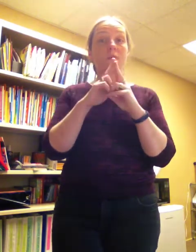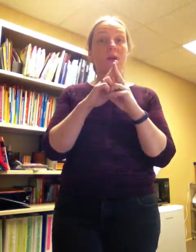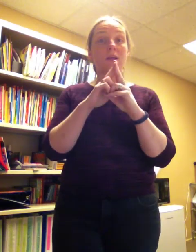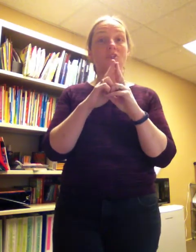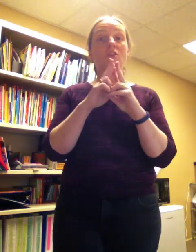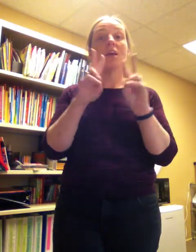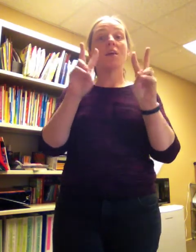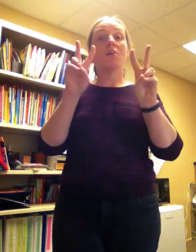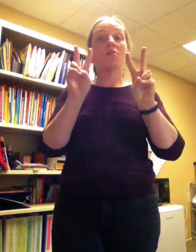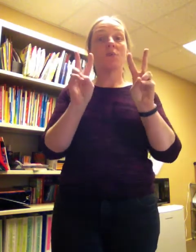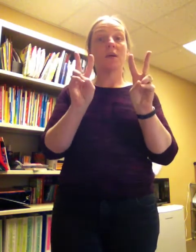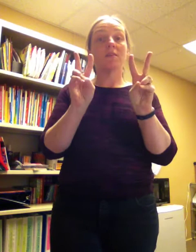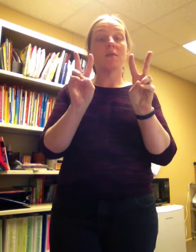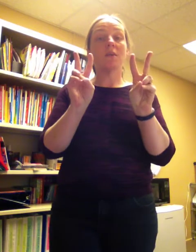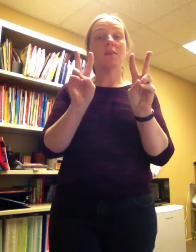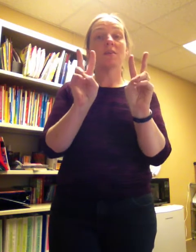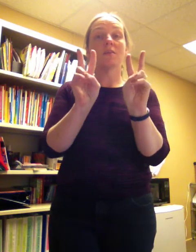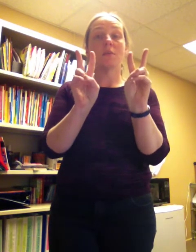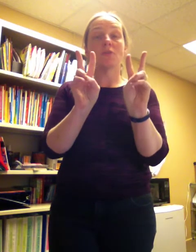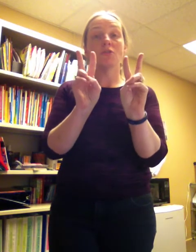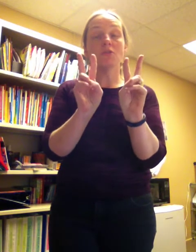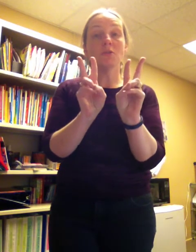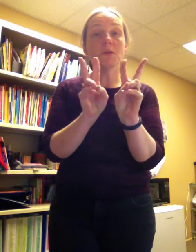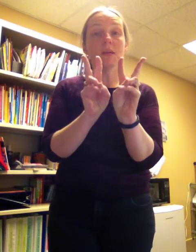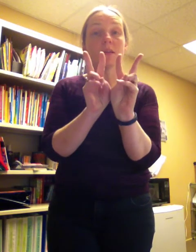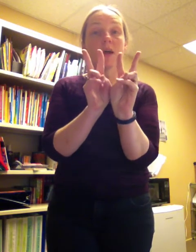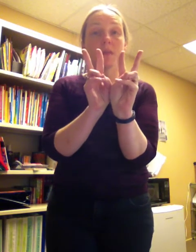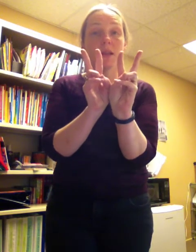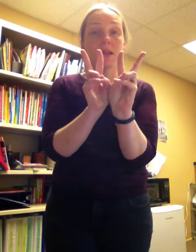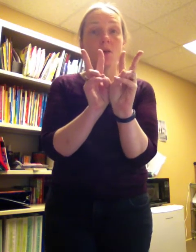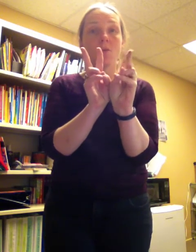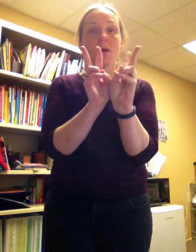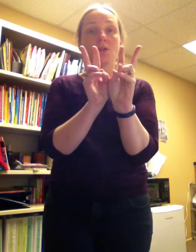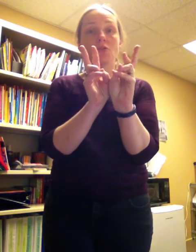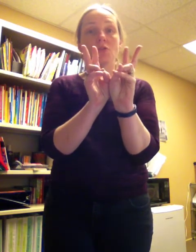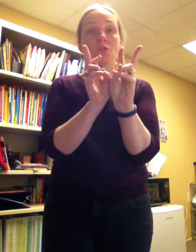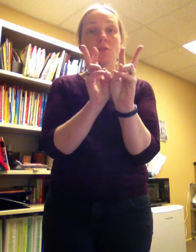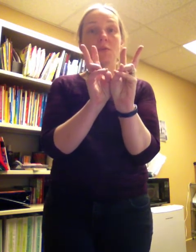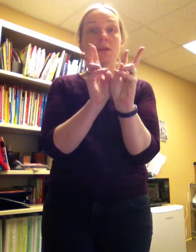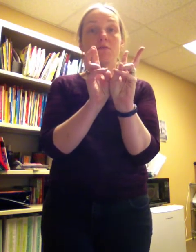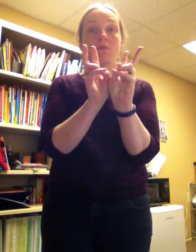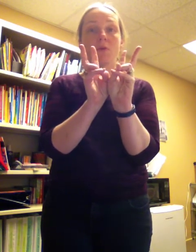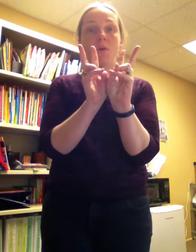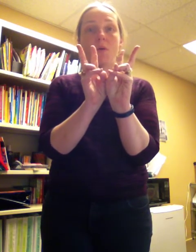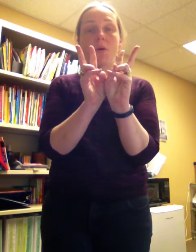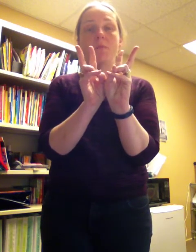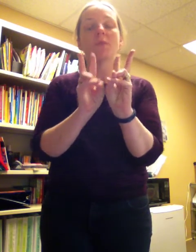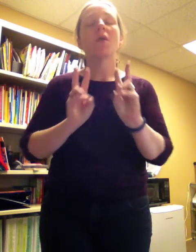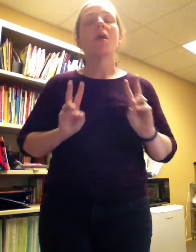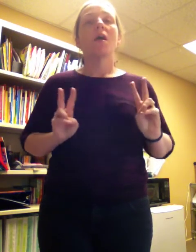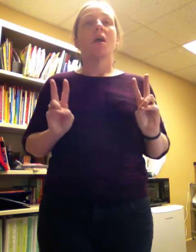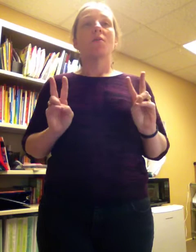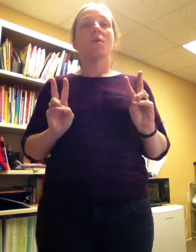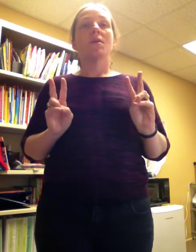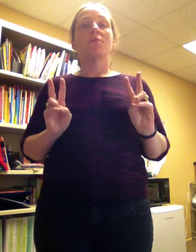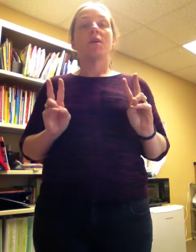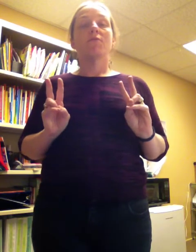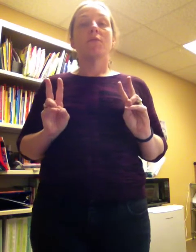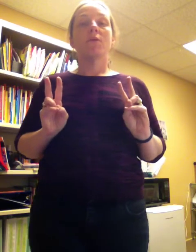one each. So we're going to double it. Double two is how many? One, two, three, four. Are you ready for our four